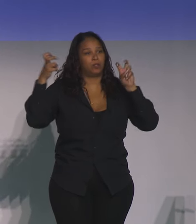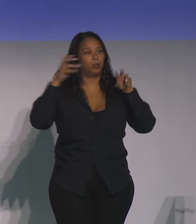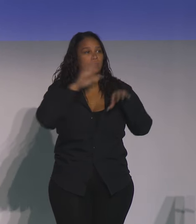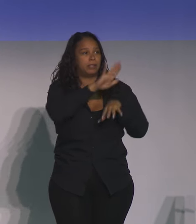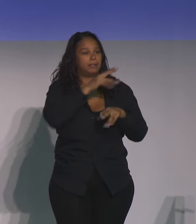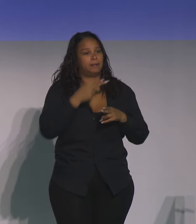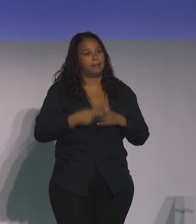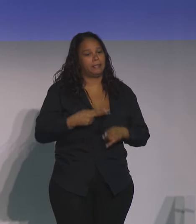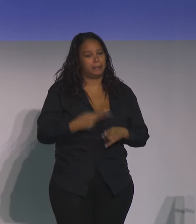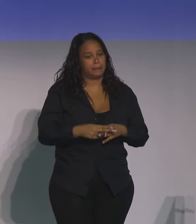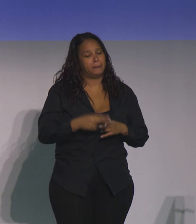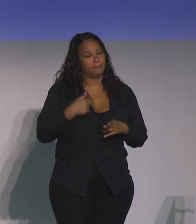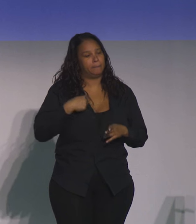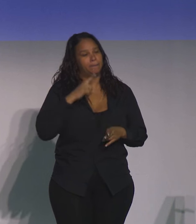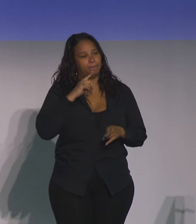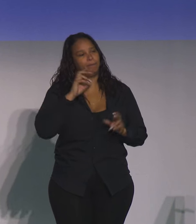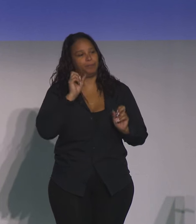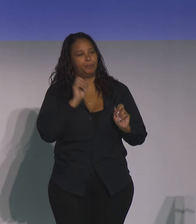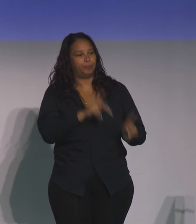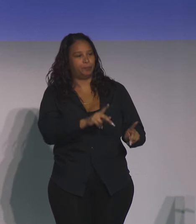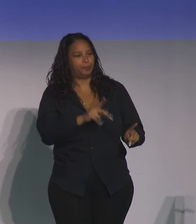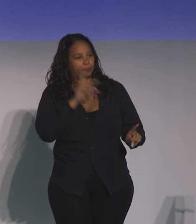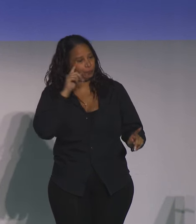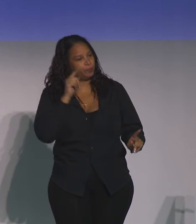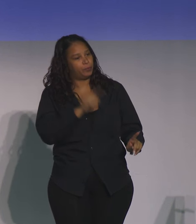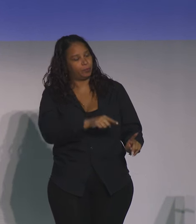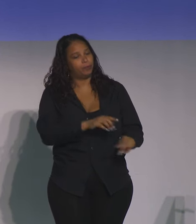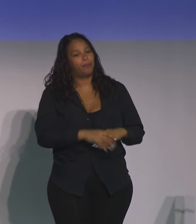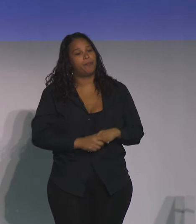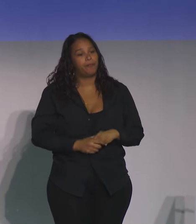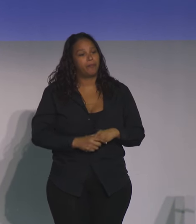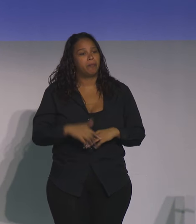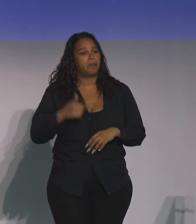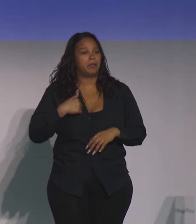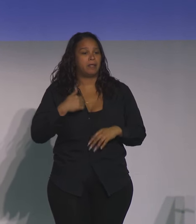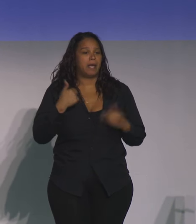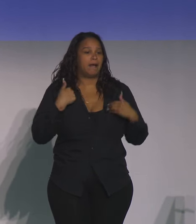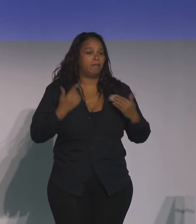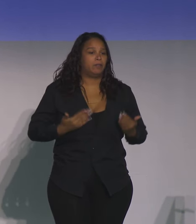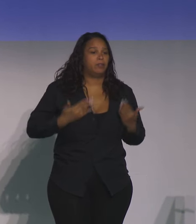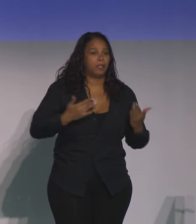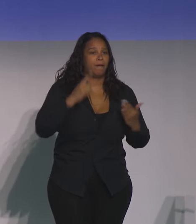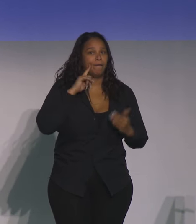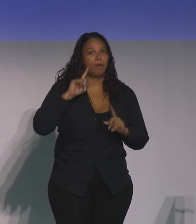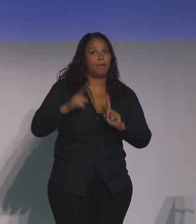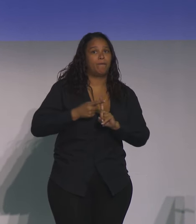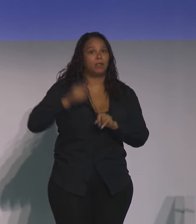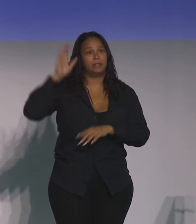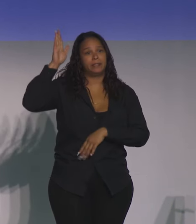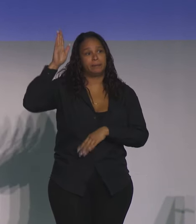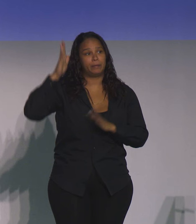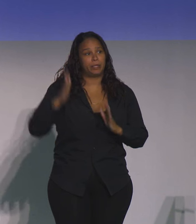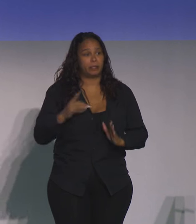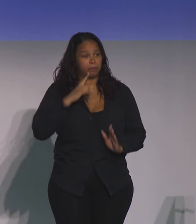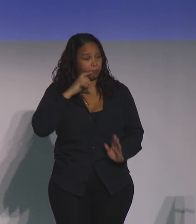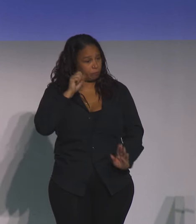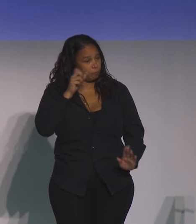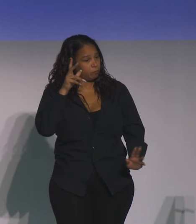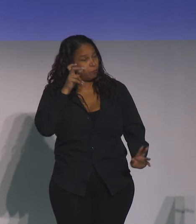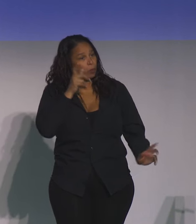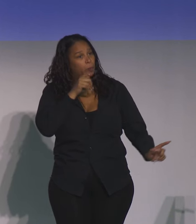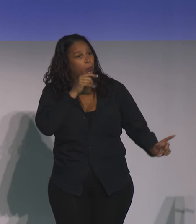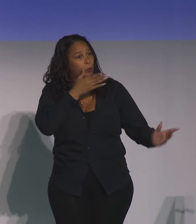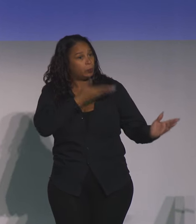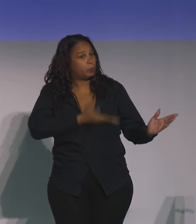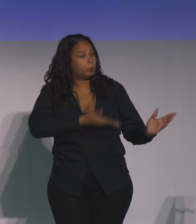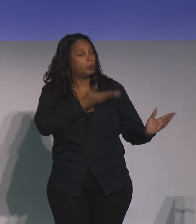I said, Joel, we'll be honored to do so. And he said, I have a suggestion for the first speaker. And I said, well, yeah, I'd love to hear your suggestion.